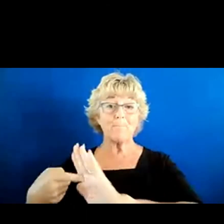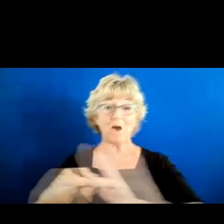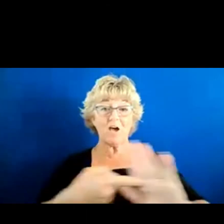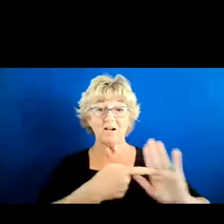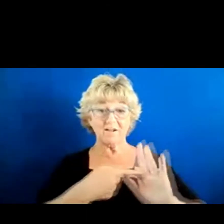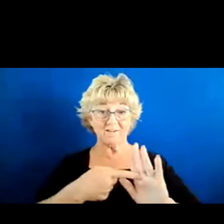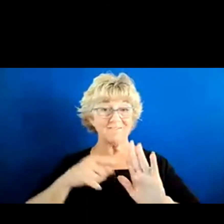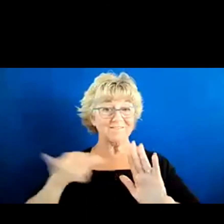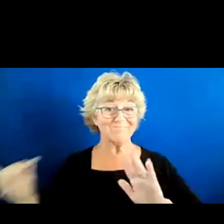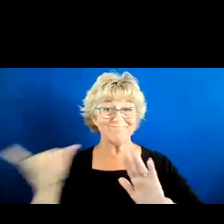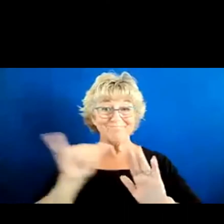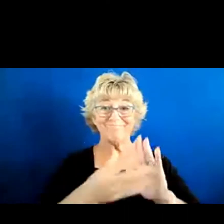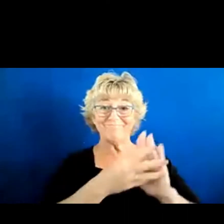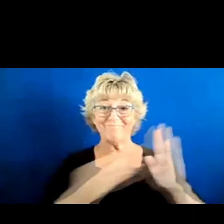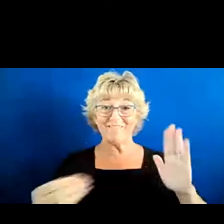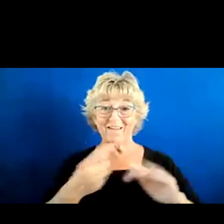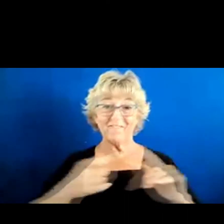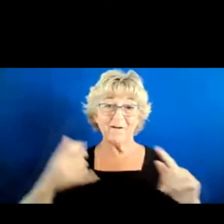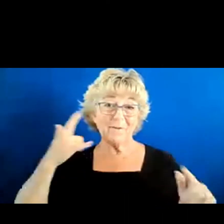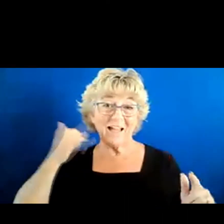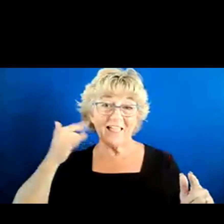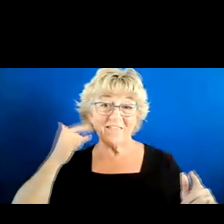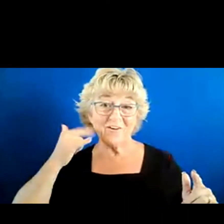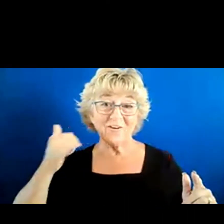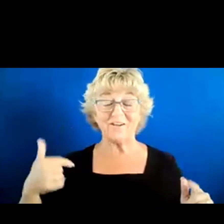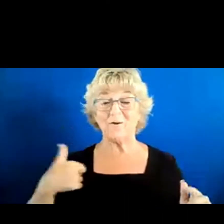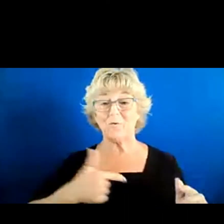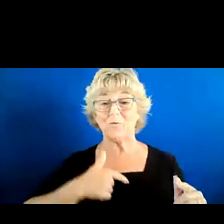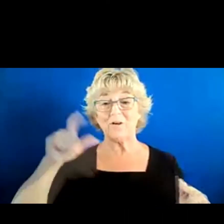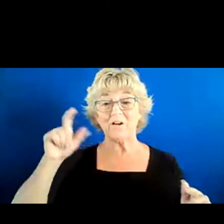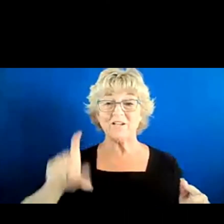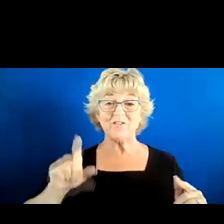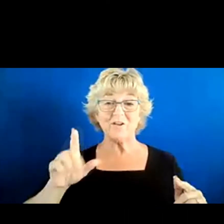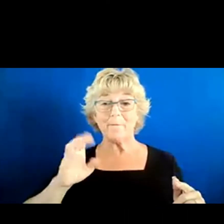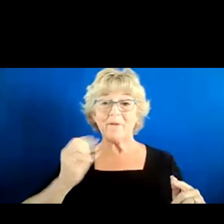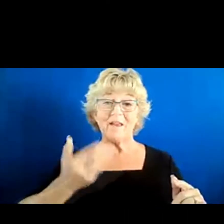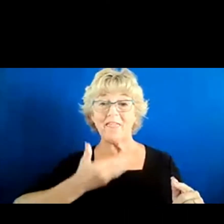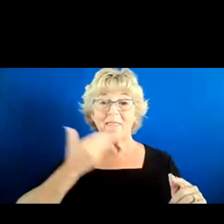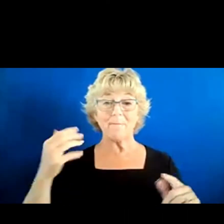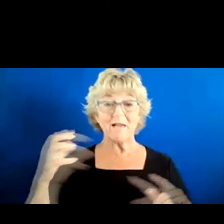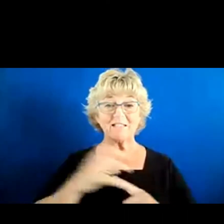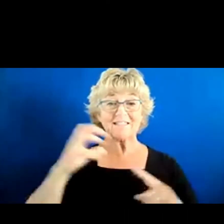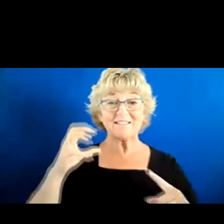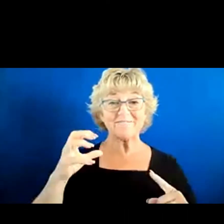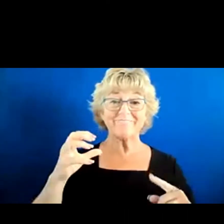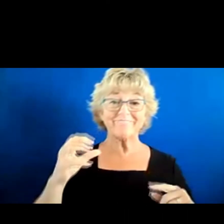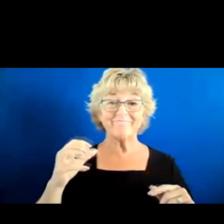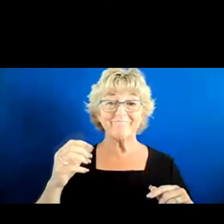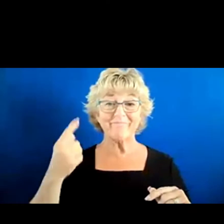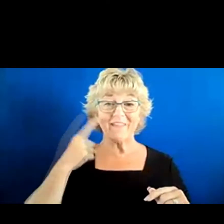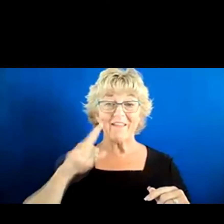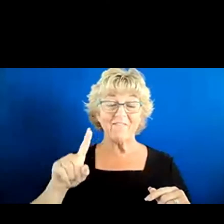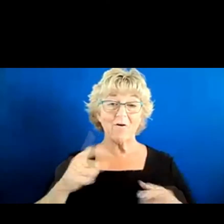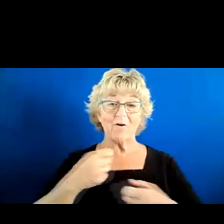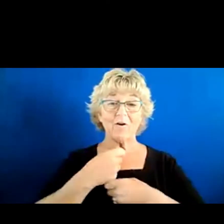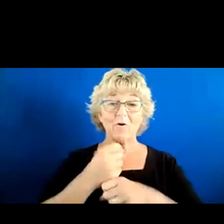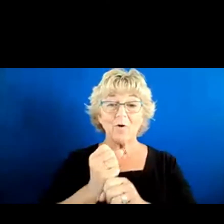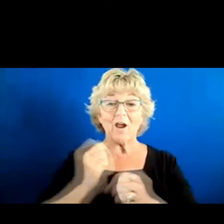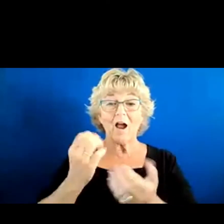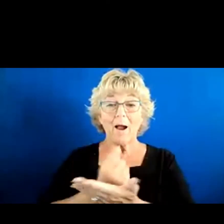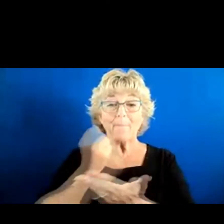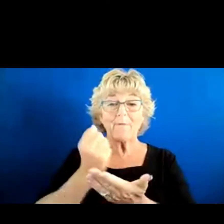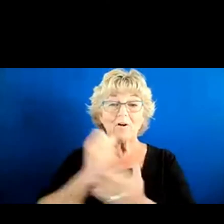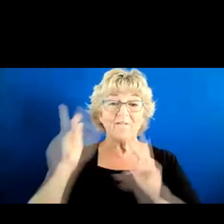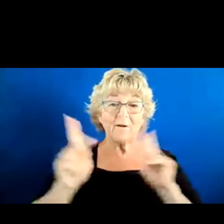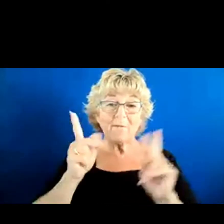we should be kind of the best state in terms of creating opportunities for